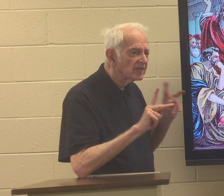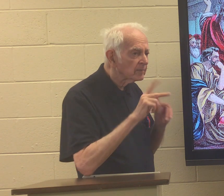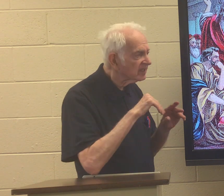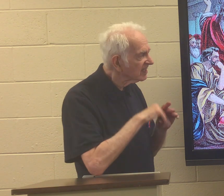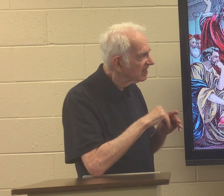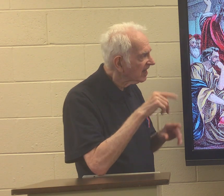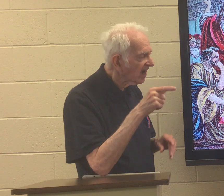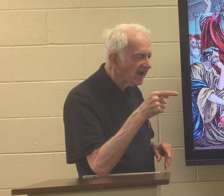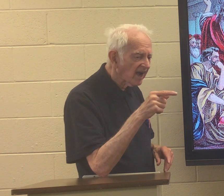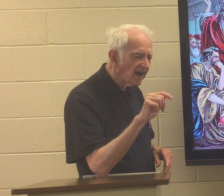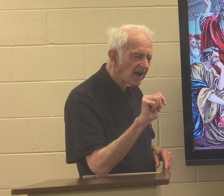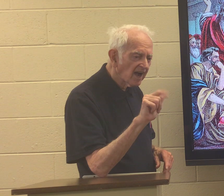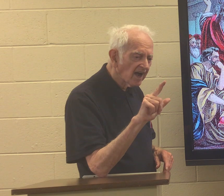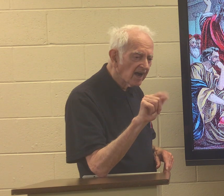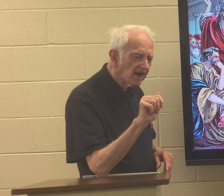told the people in Galatia